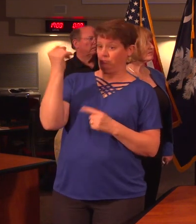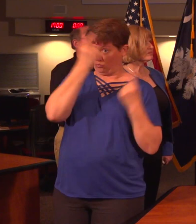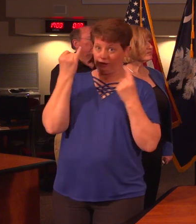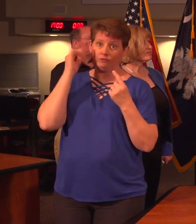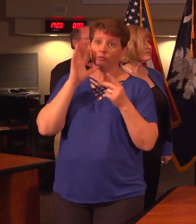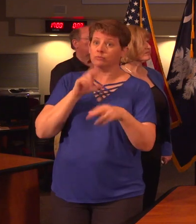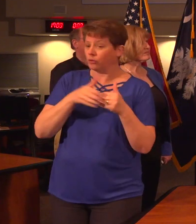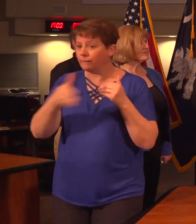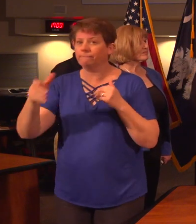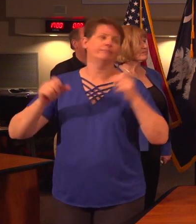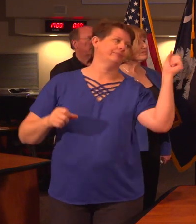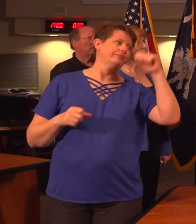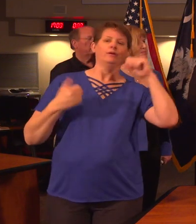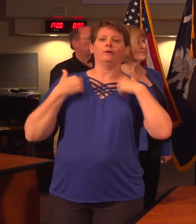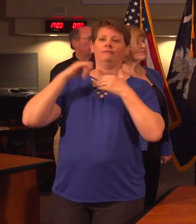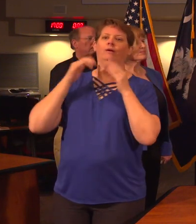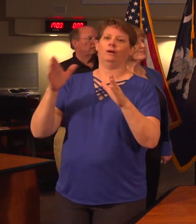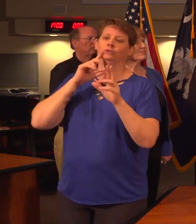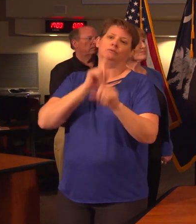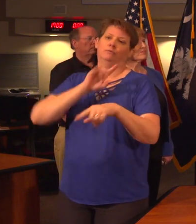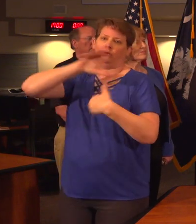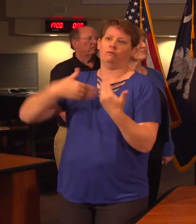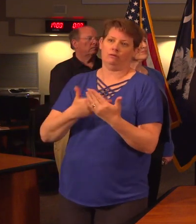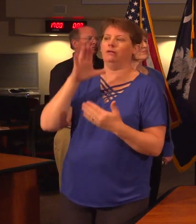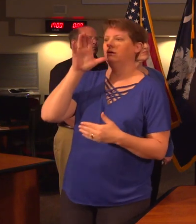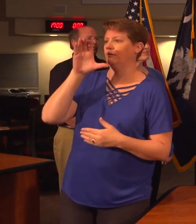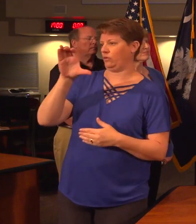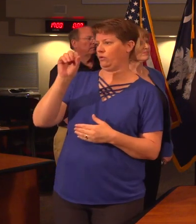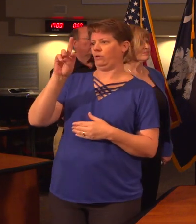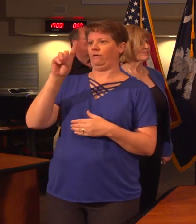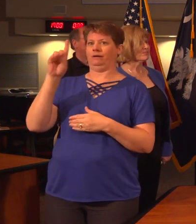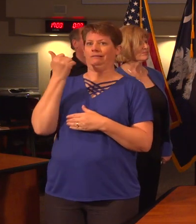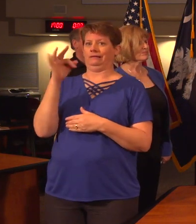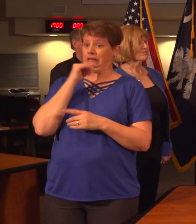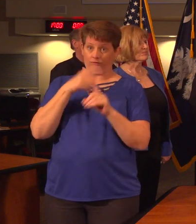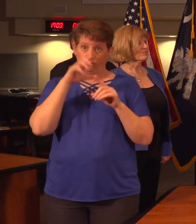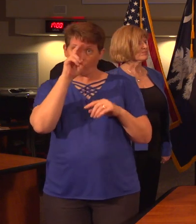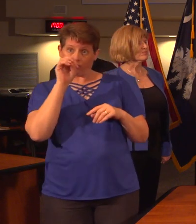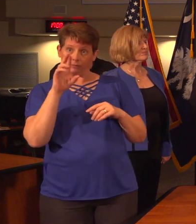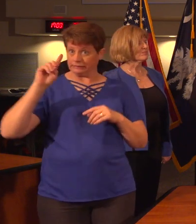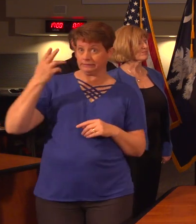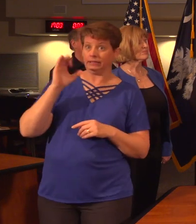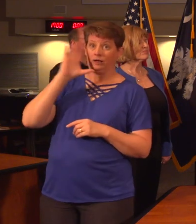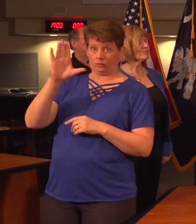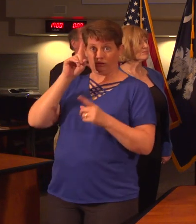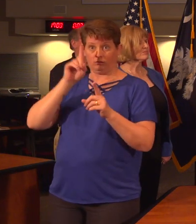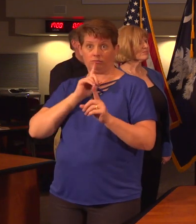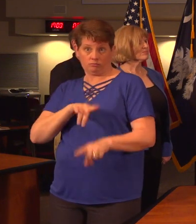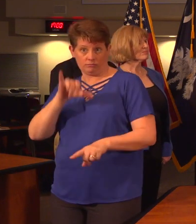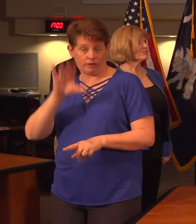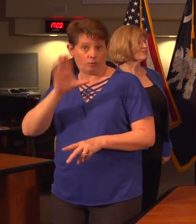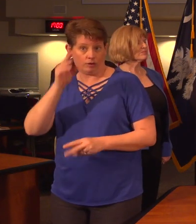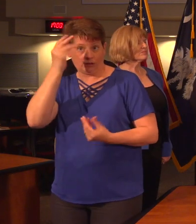subsequent deaths will also There's a mechanism to report all subsequential deaths of COVID-19 Not from coroners from DHEC officials or state or government officials